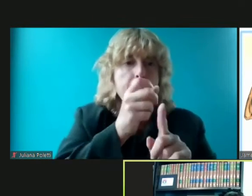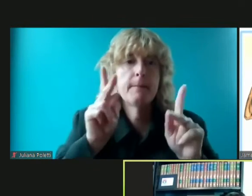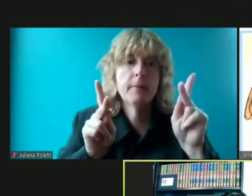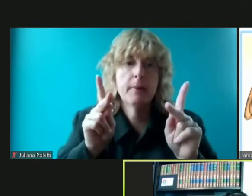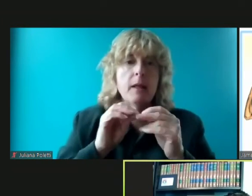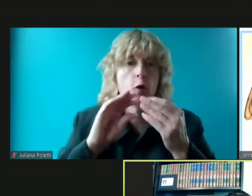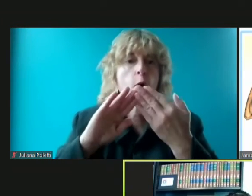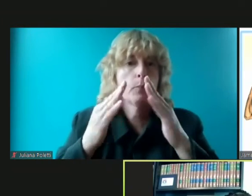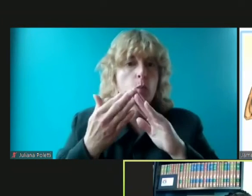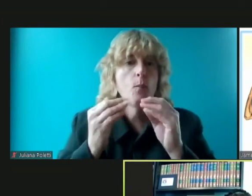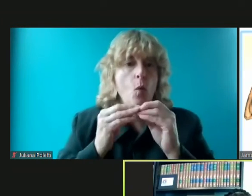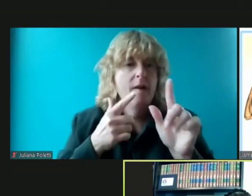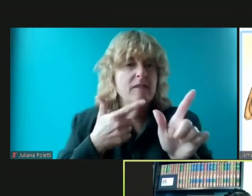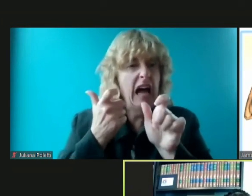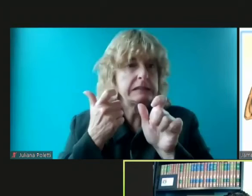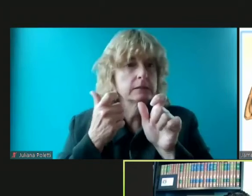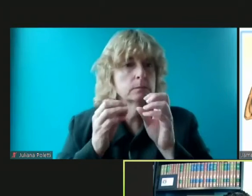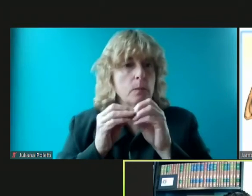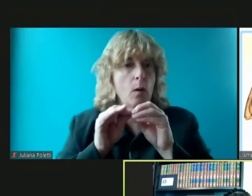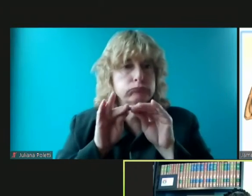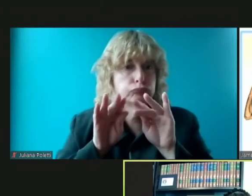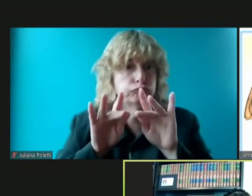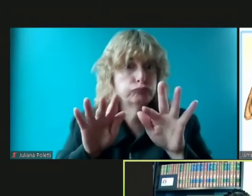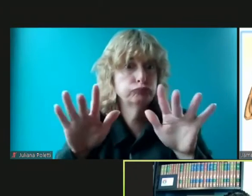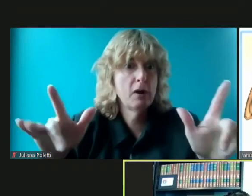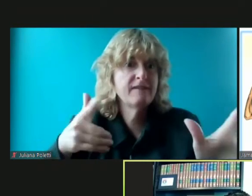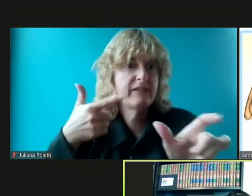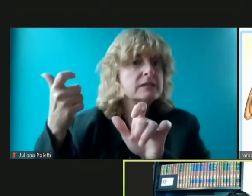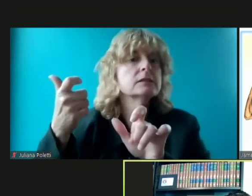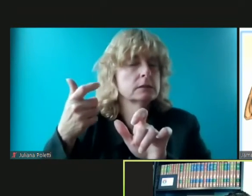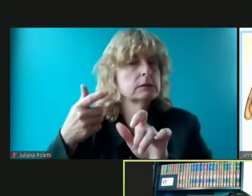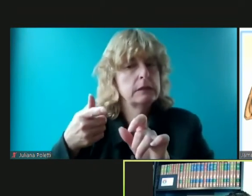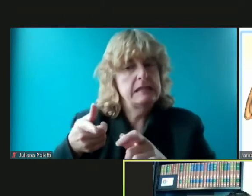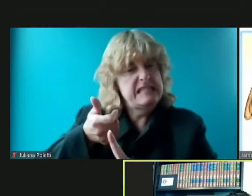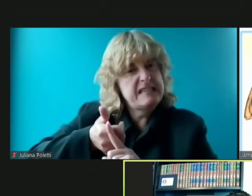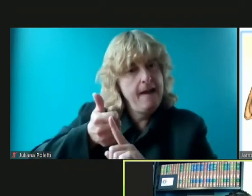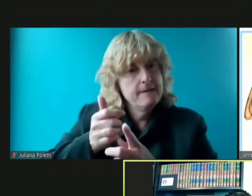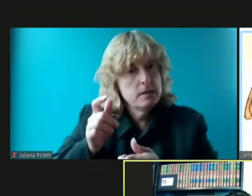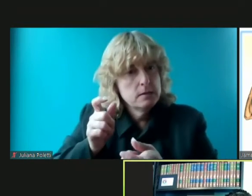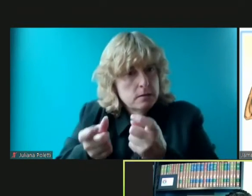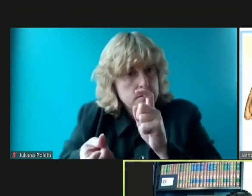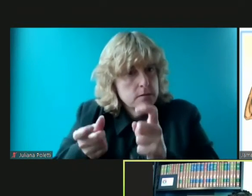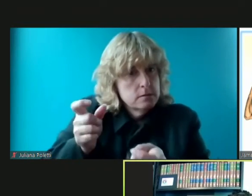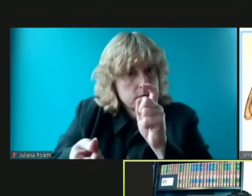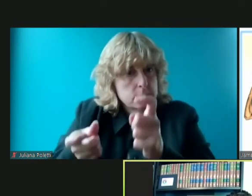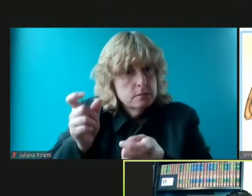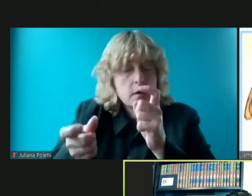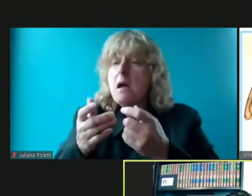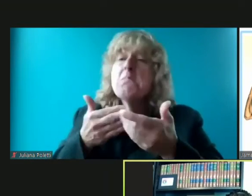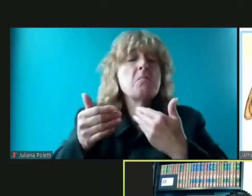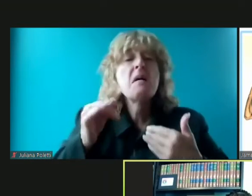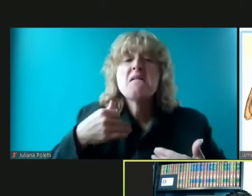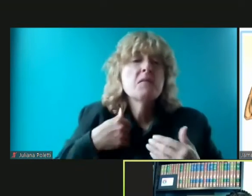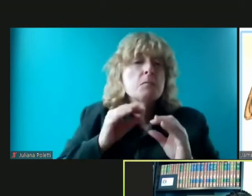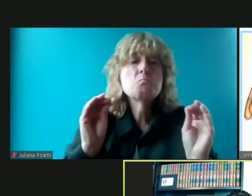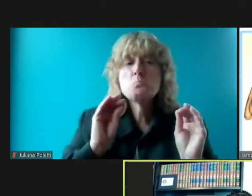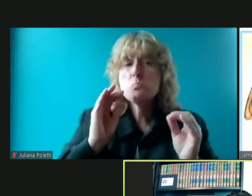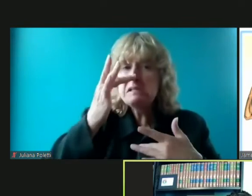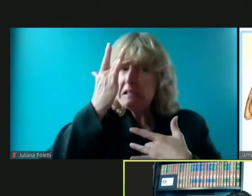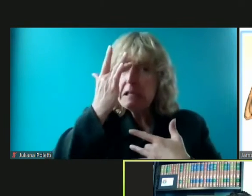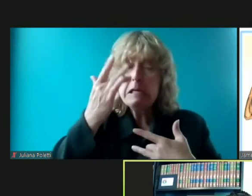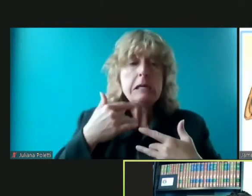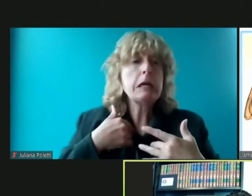sick so if i were to get infected if i were unvaccinated and even if i didn't get sick if i was asymptomatic